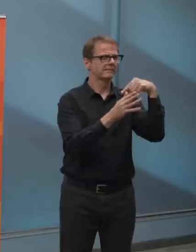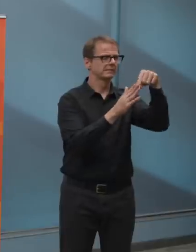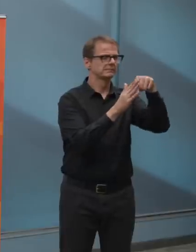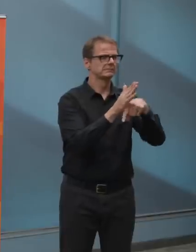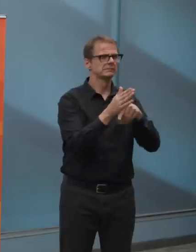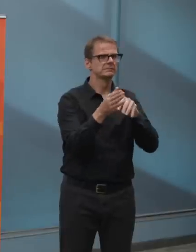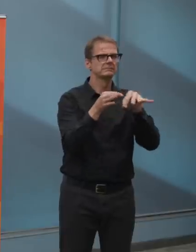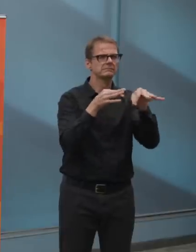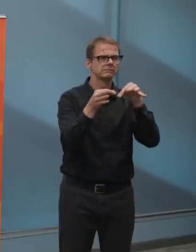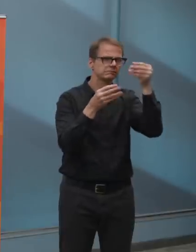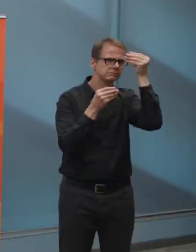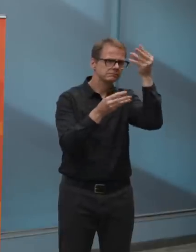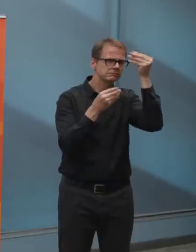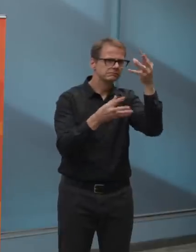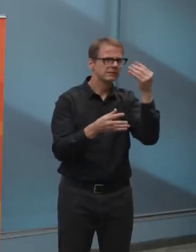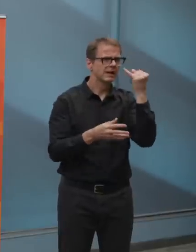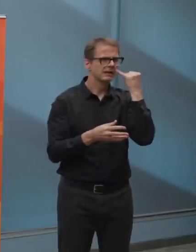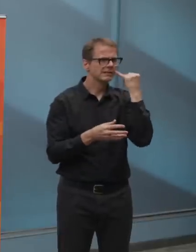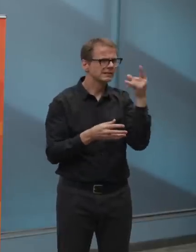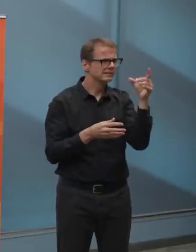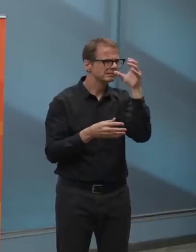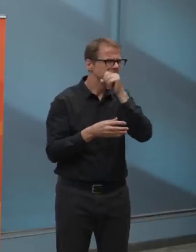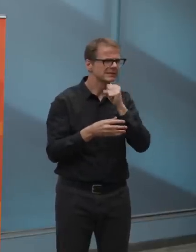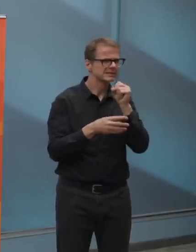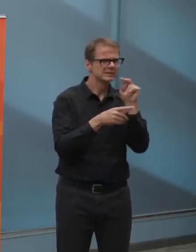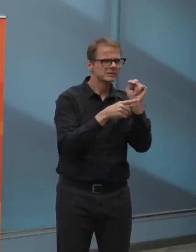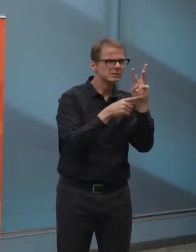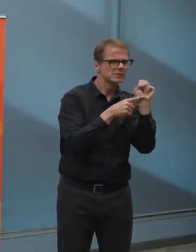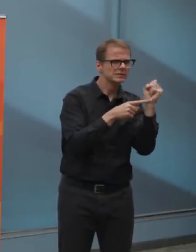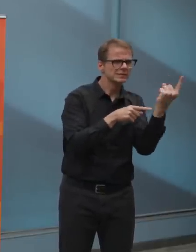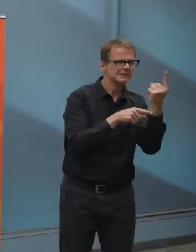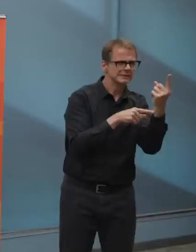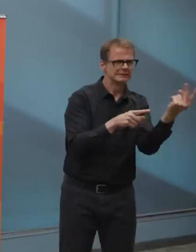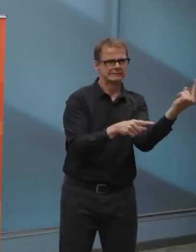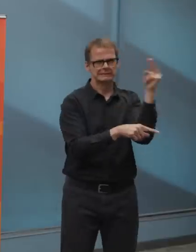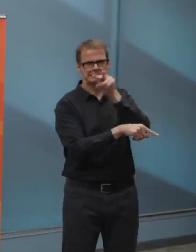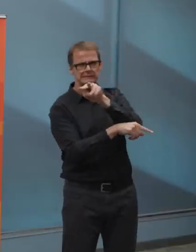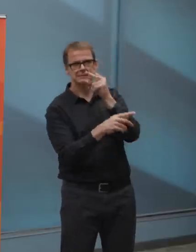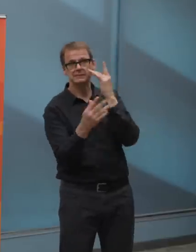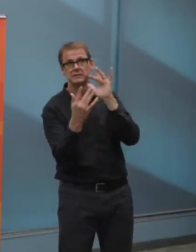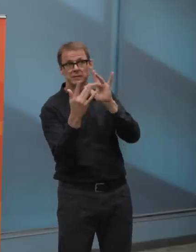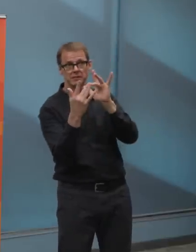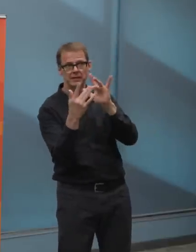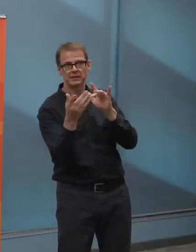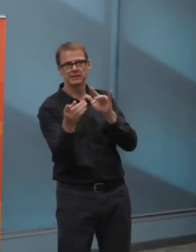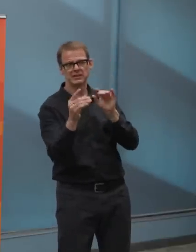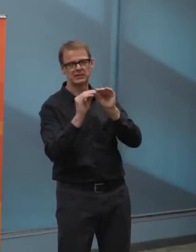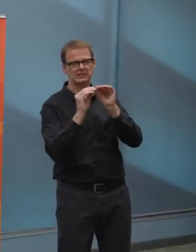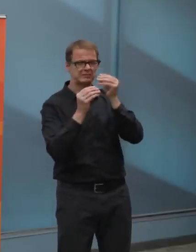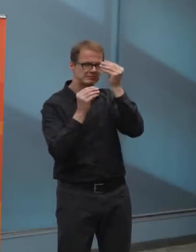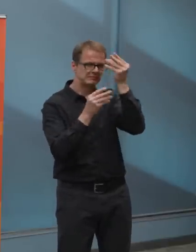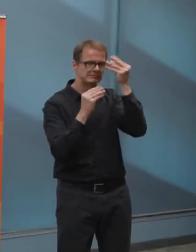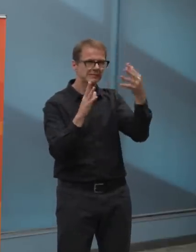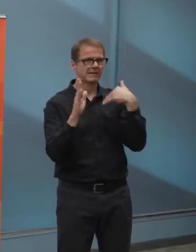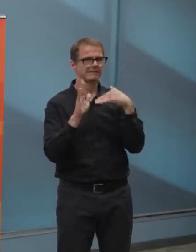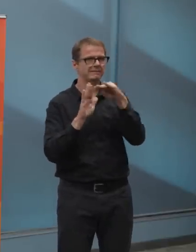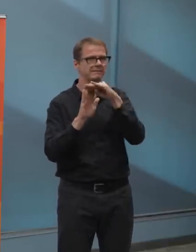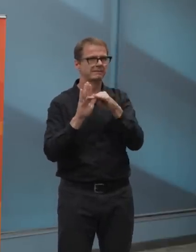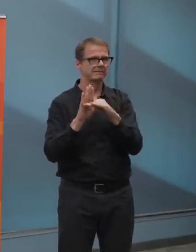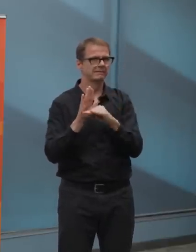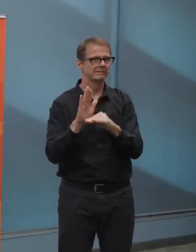Edmontonians should be aware that the uses of these spaces will be monitored by enforcement officials who have the ability to educate, warn,